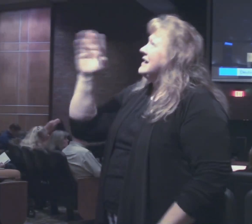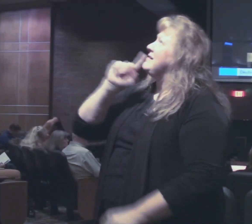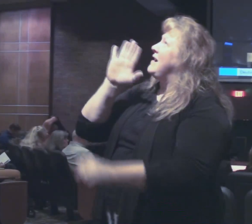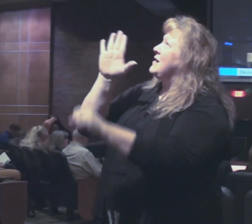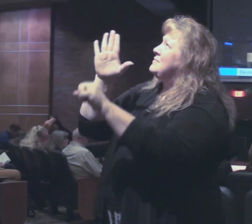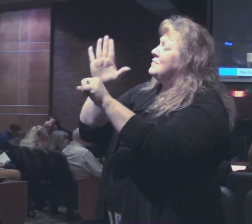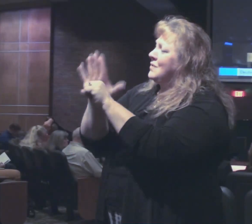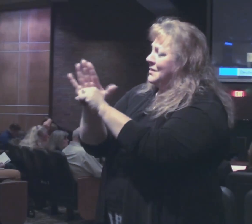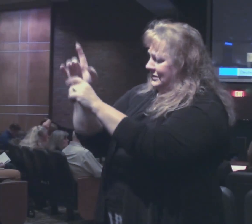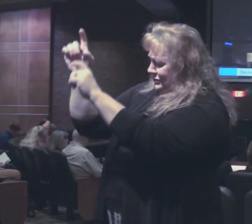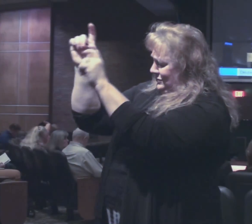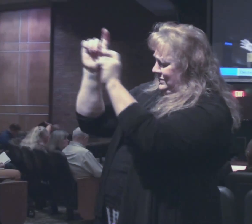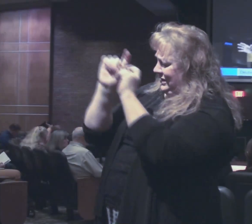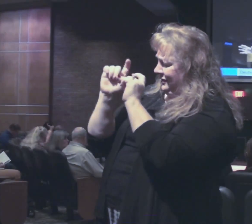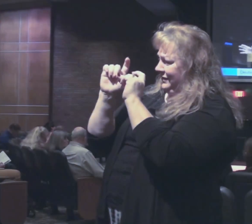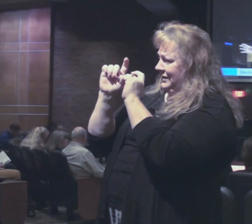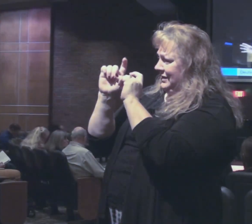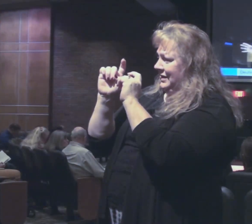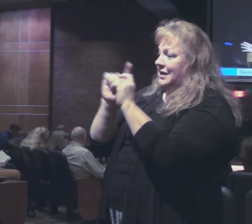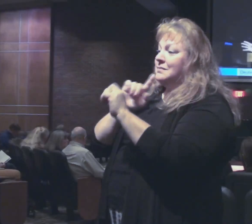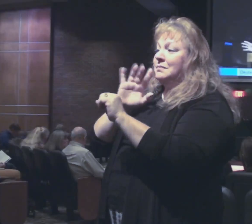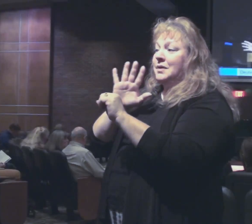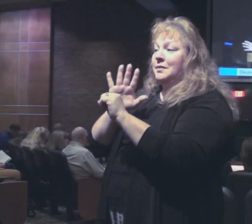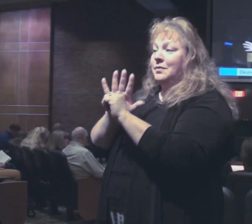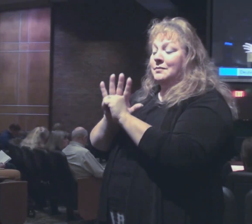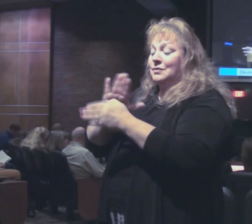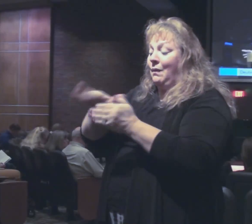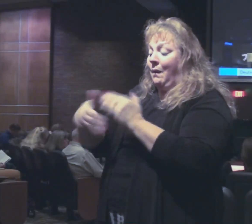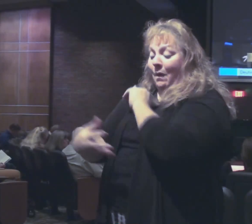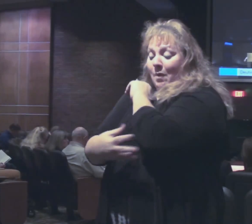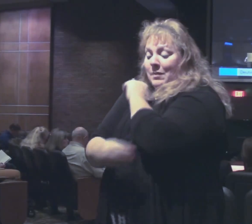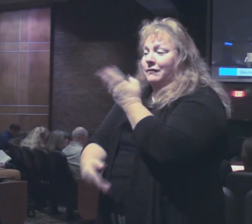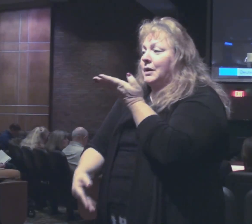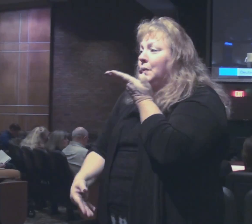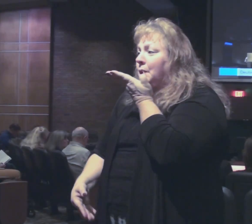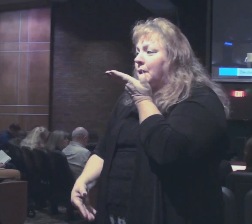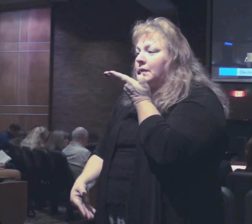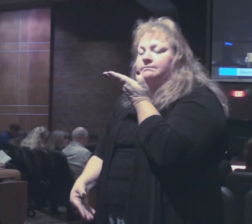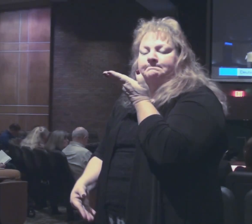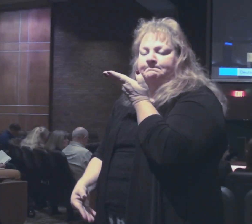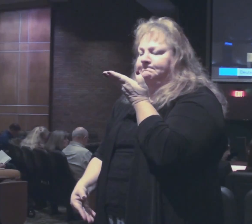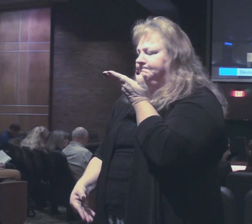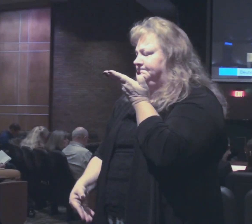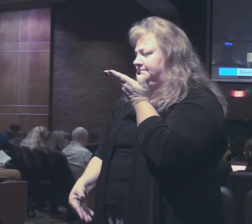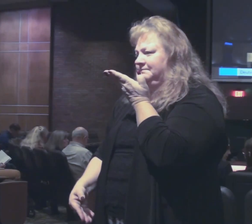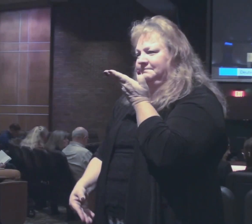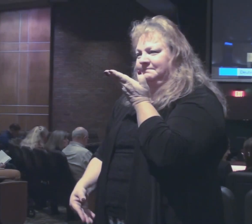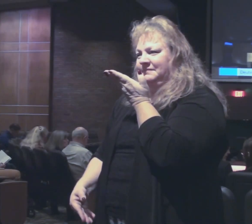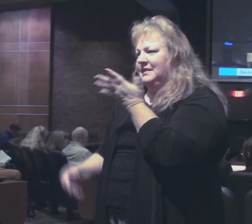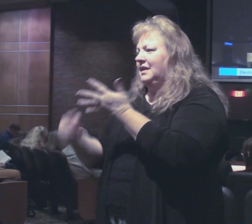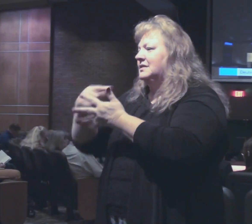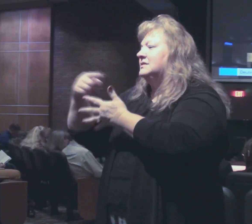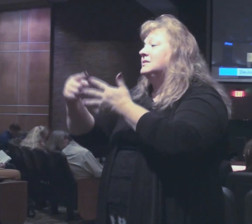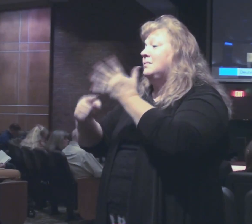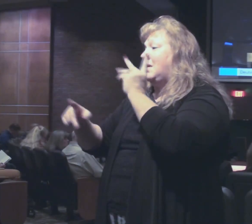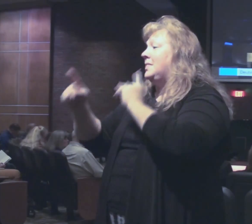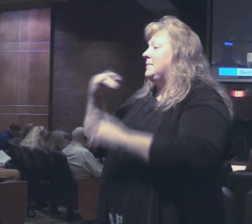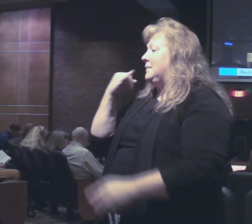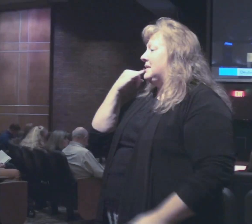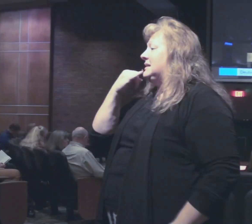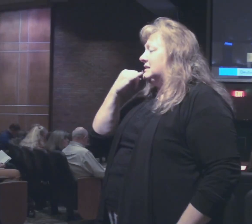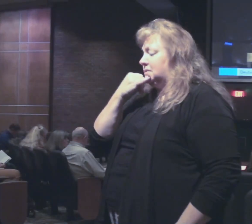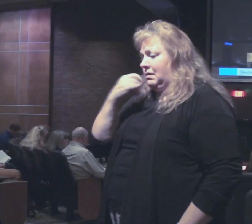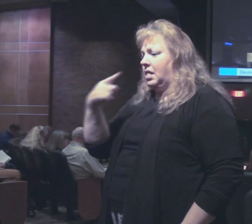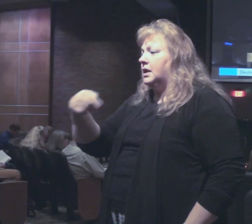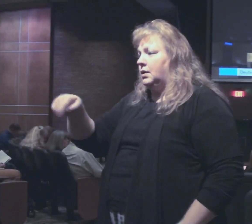promises to bring blessing but he does not promise to remove all poverty. This is among his people Israel and